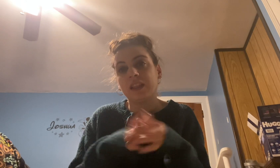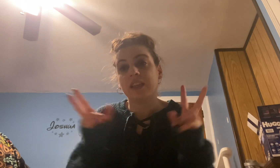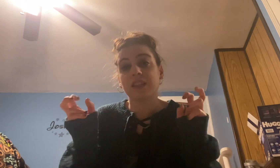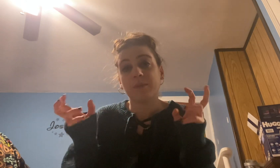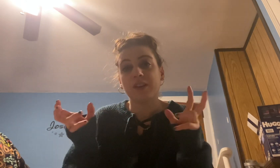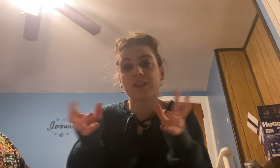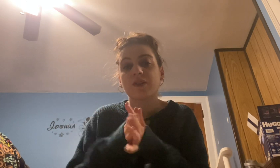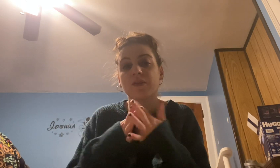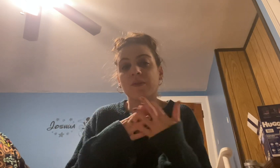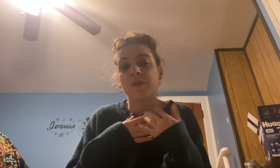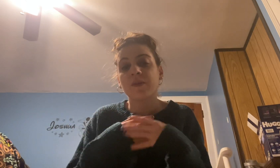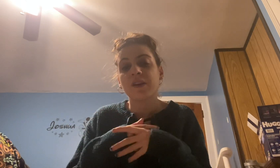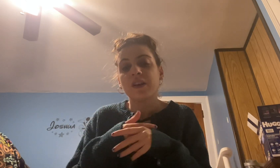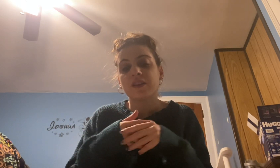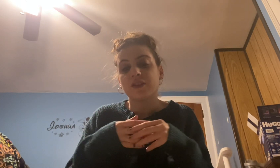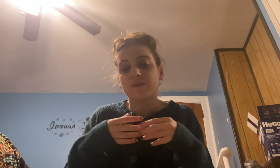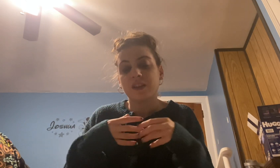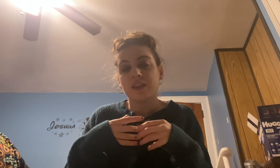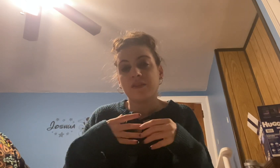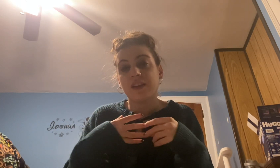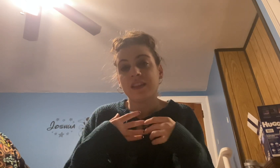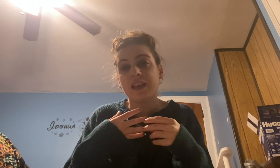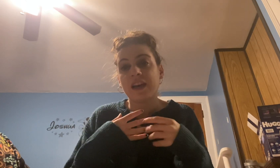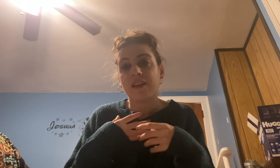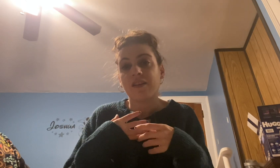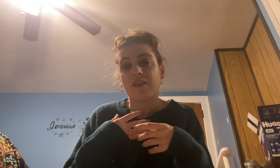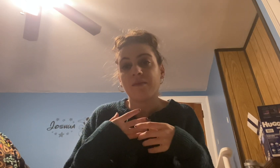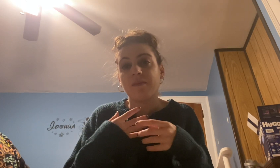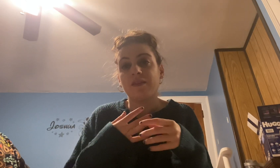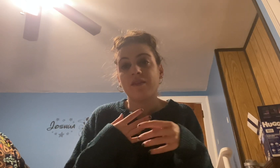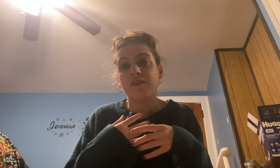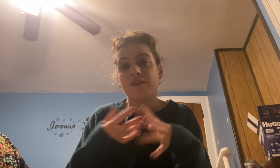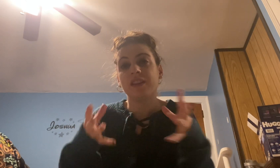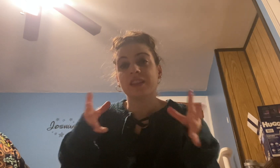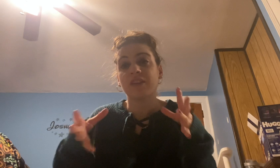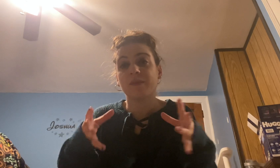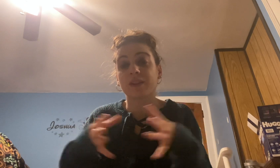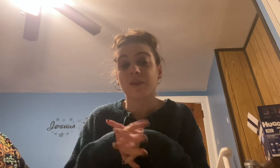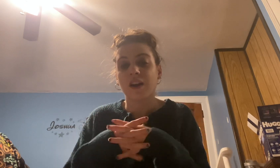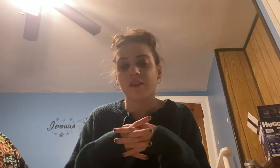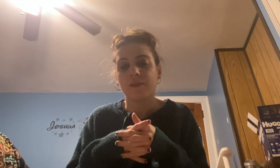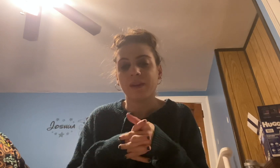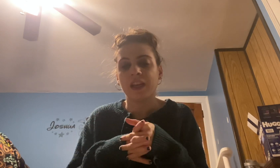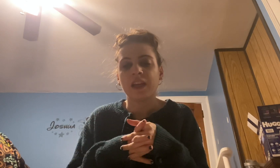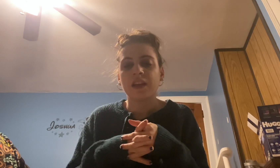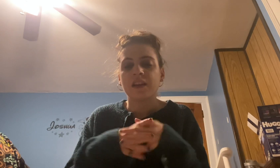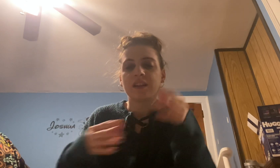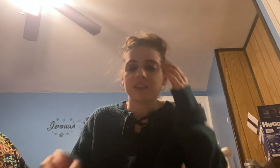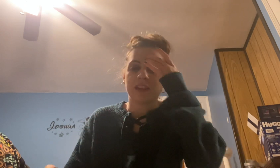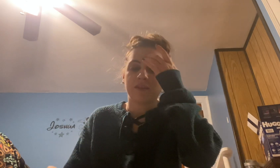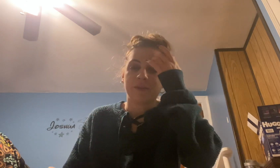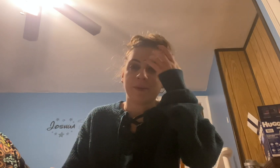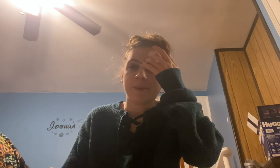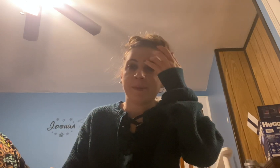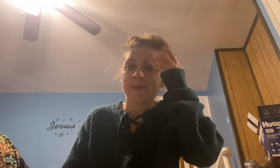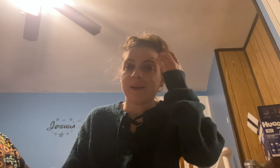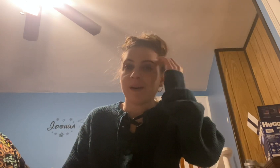like, summaries to go through. So I just want to tell you guys that, um, these set of books were hard for me to get through. Um,